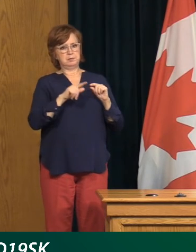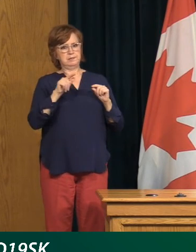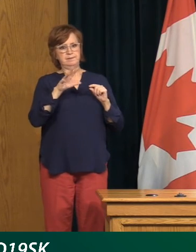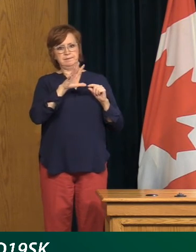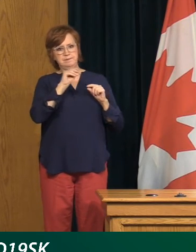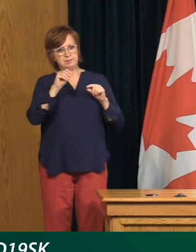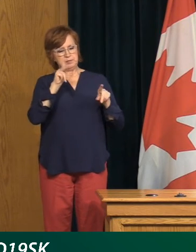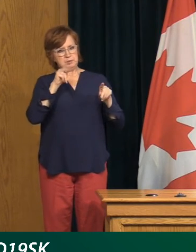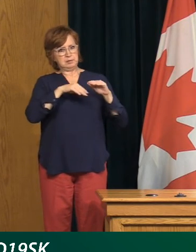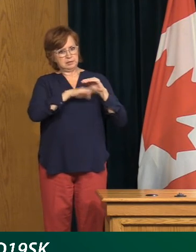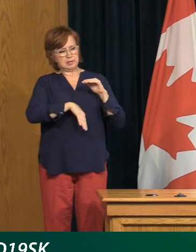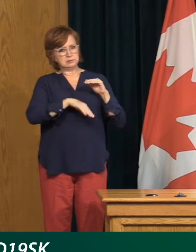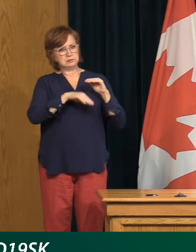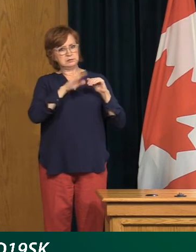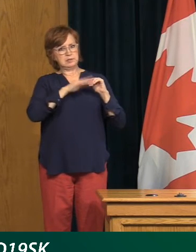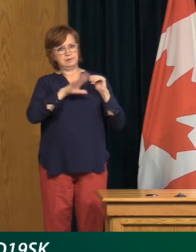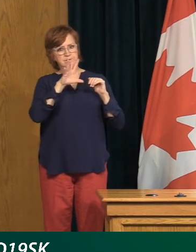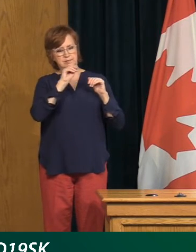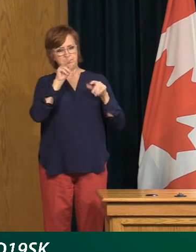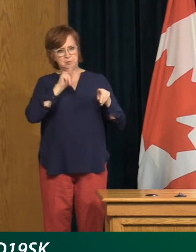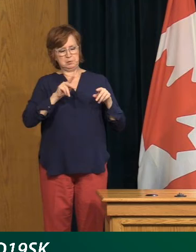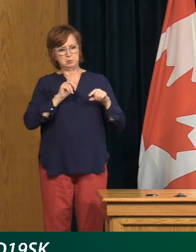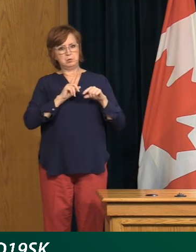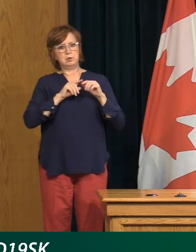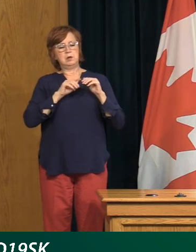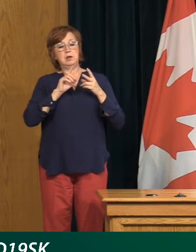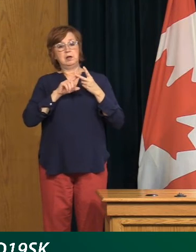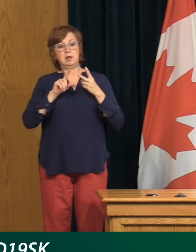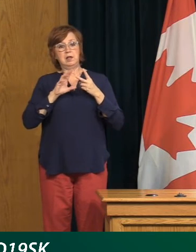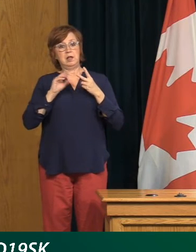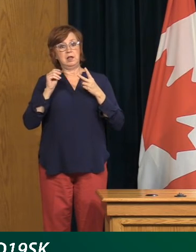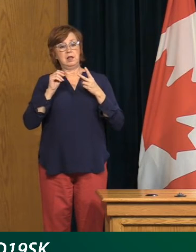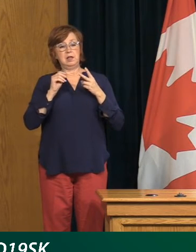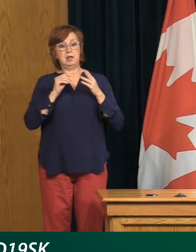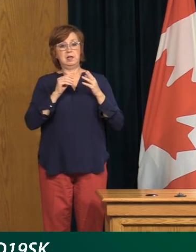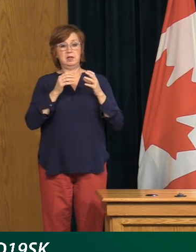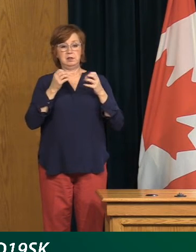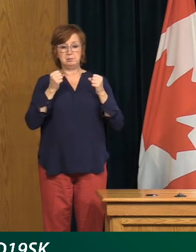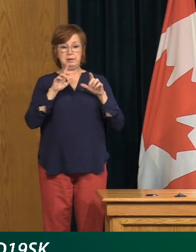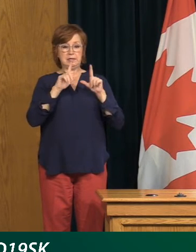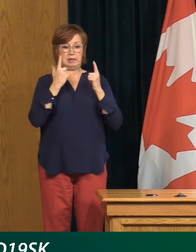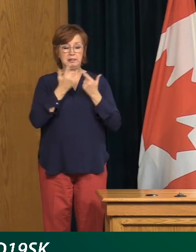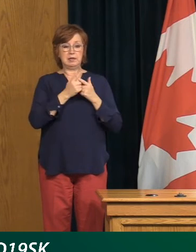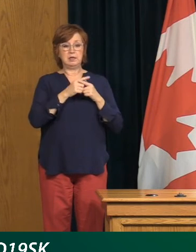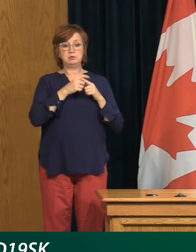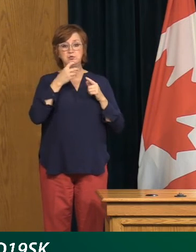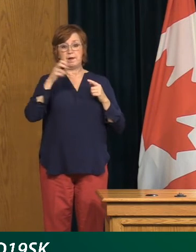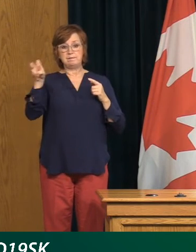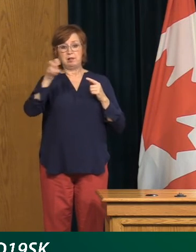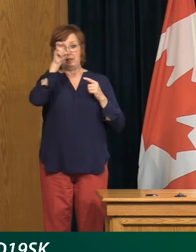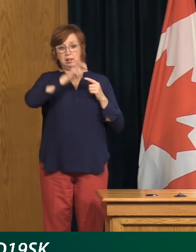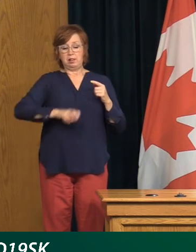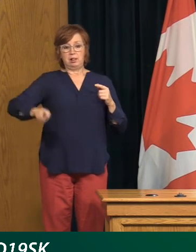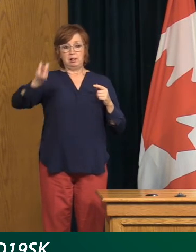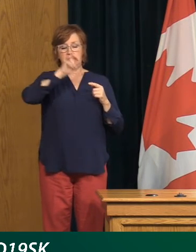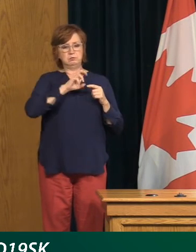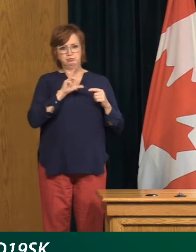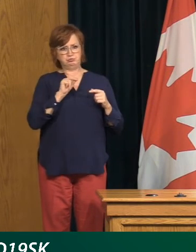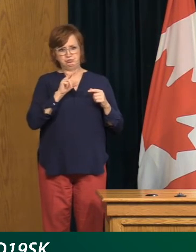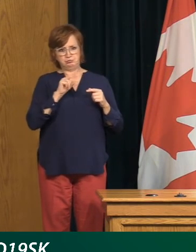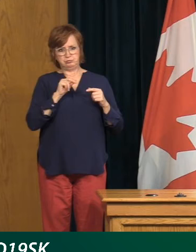locally with a limited number of teams, not making it into a bigger tournament where people are traveling from all over. I think we really need to